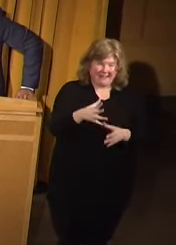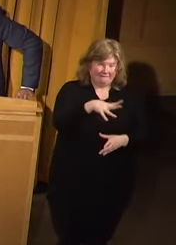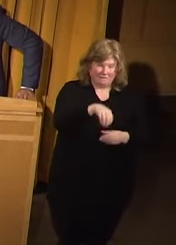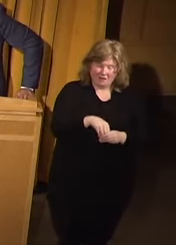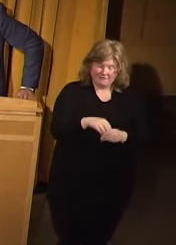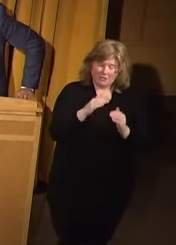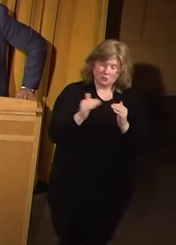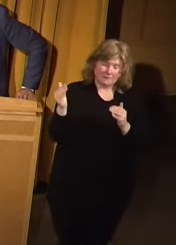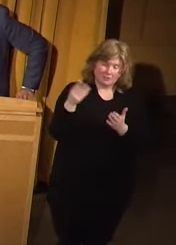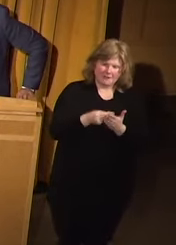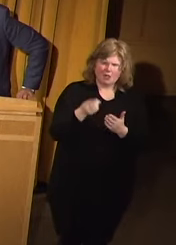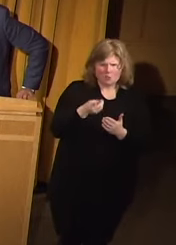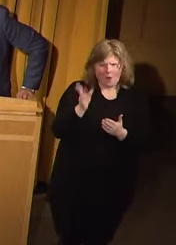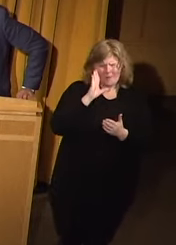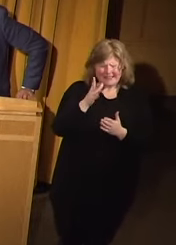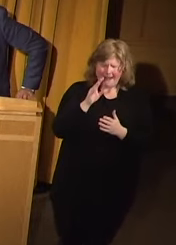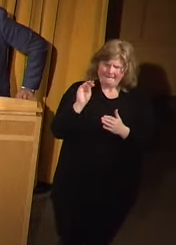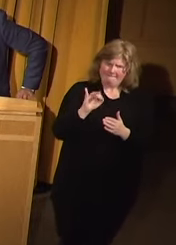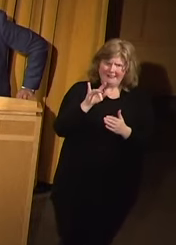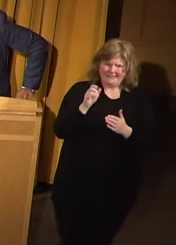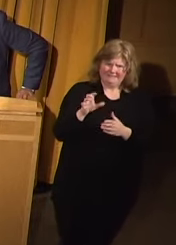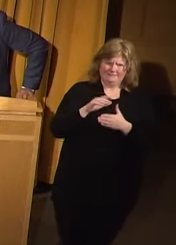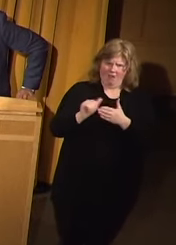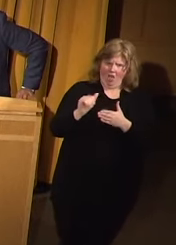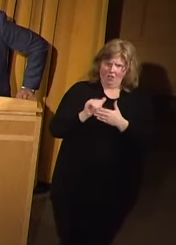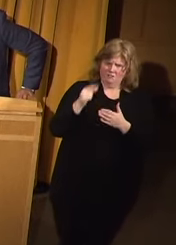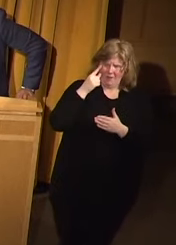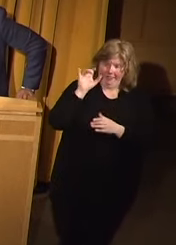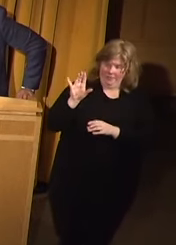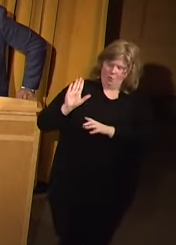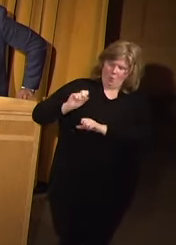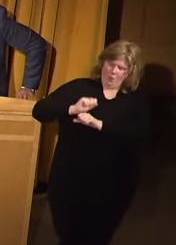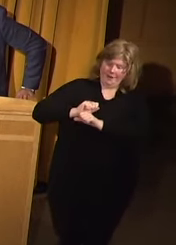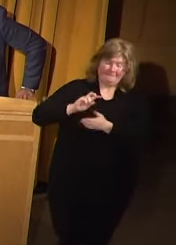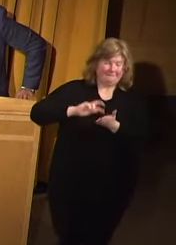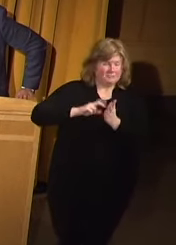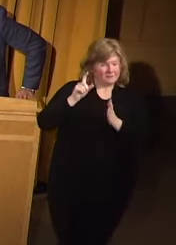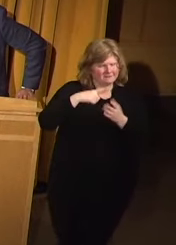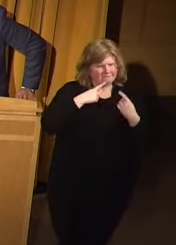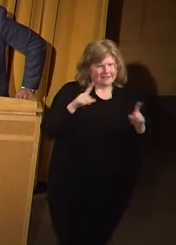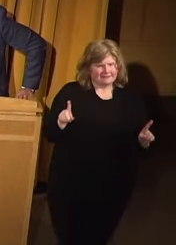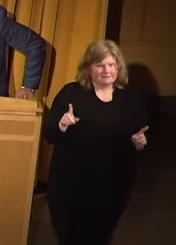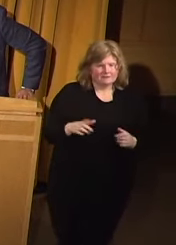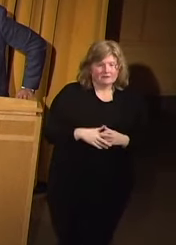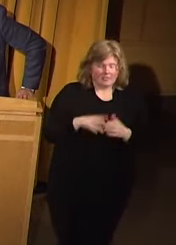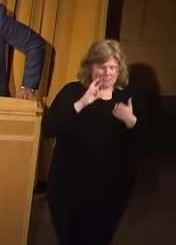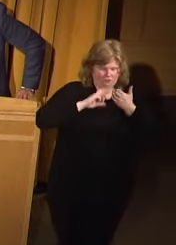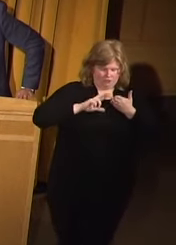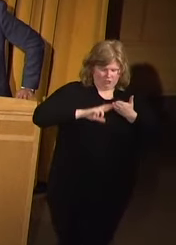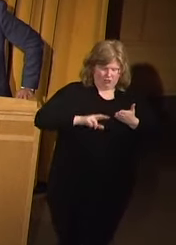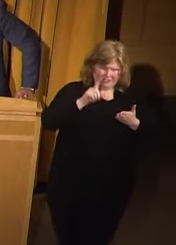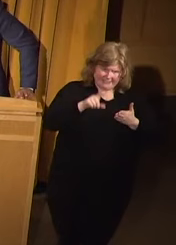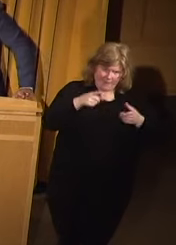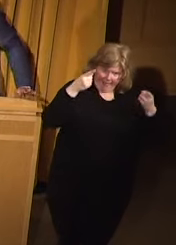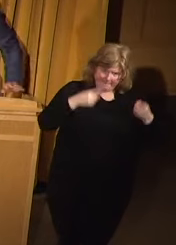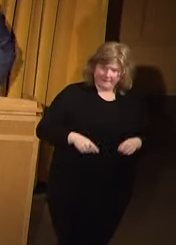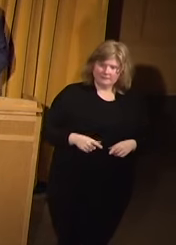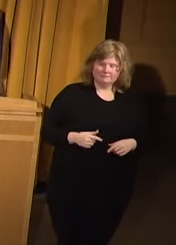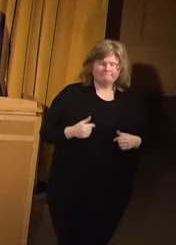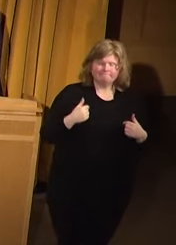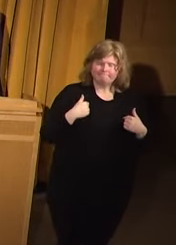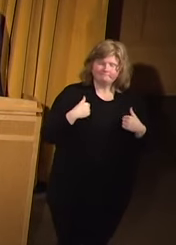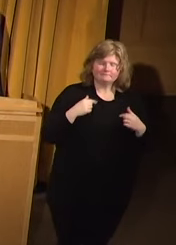It's too much money. You all are going to get millions of dollars for this work. So you have to be effective, and the research has to be done. We don't,